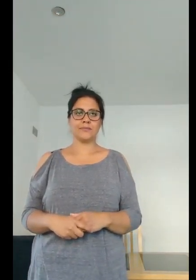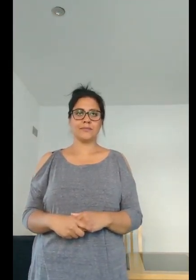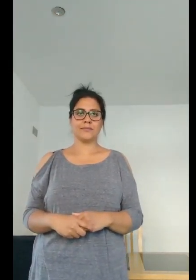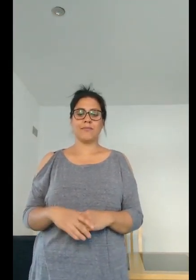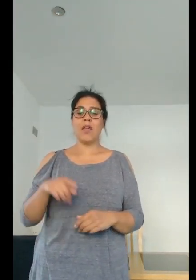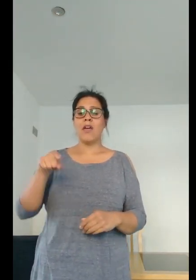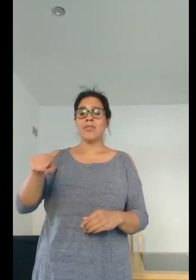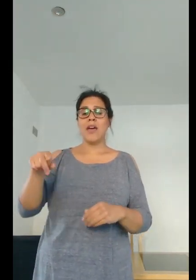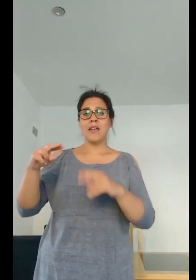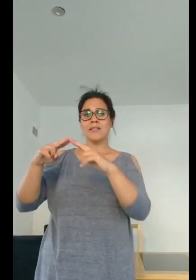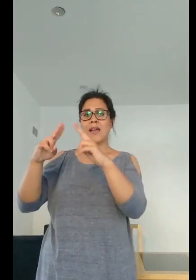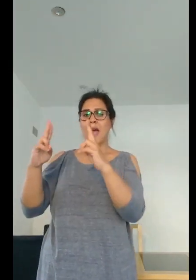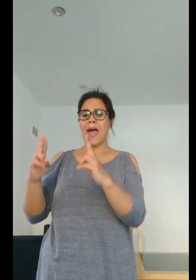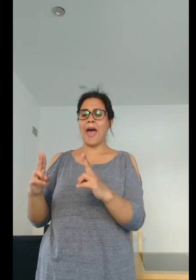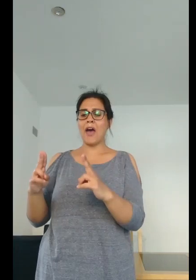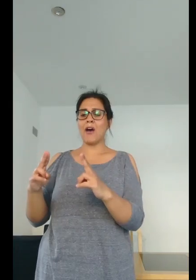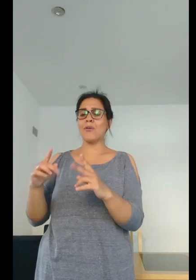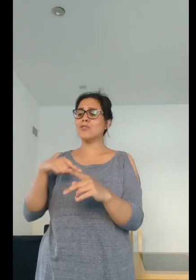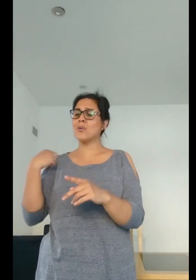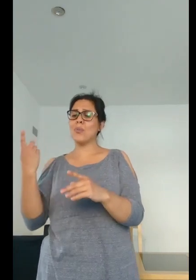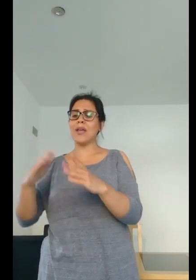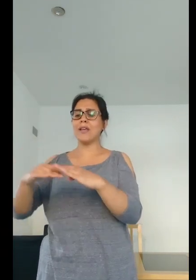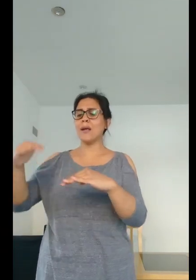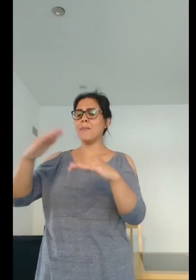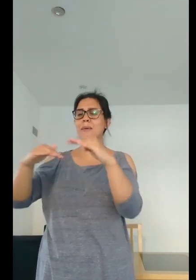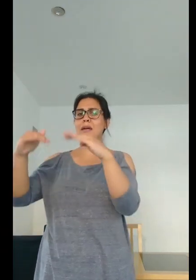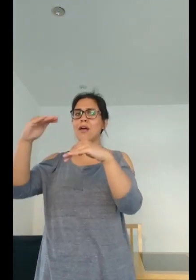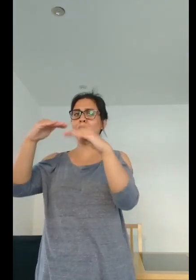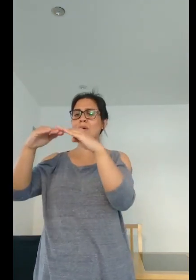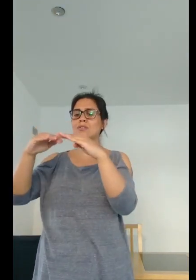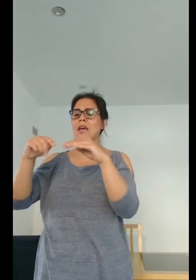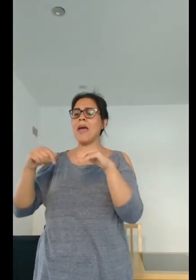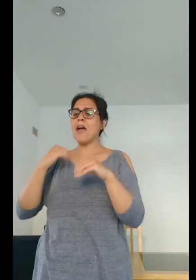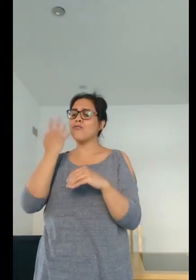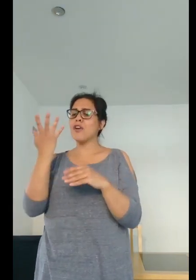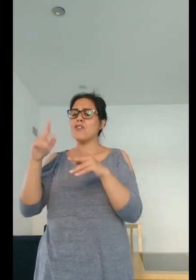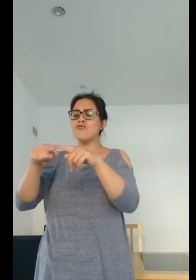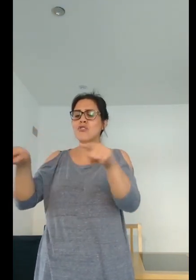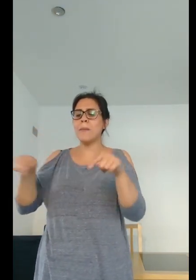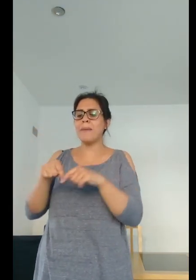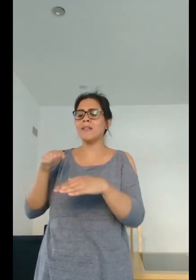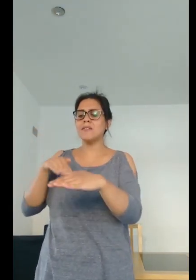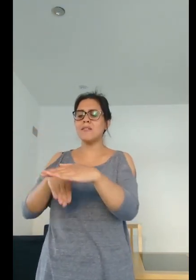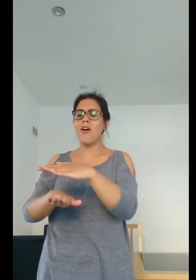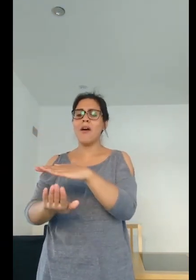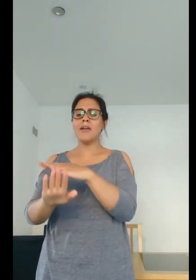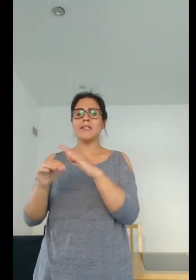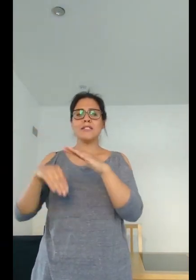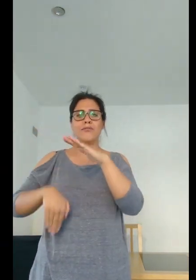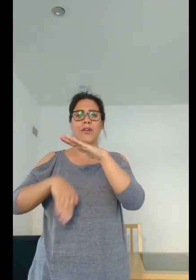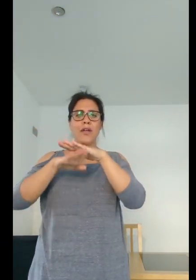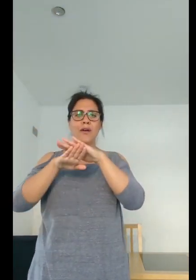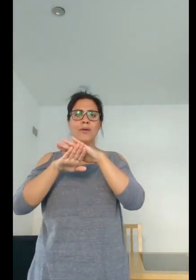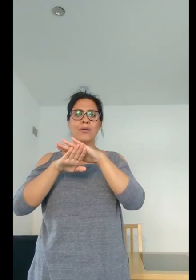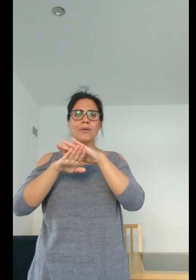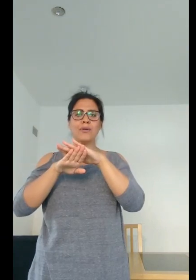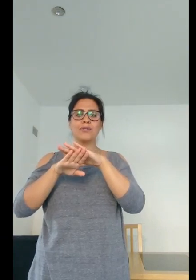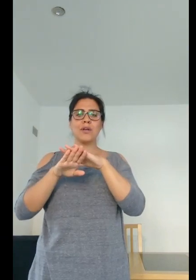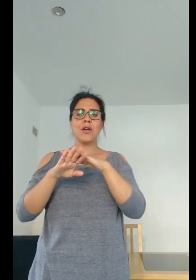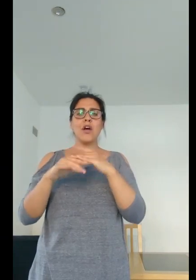There's a house we can build, every room inside is filled, with